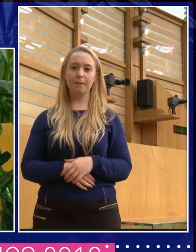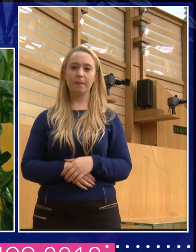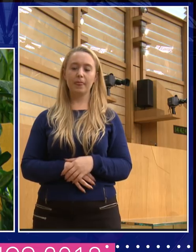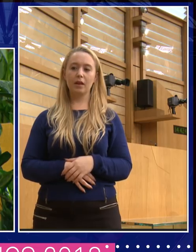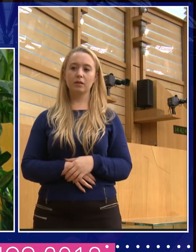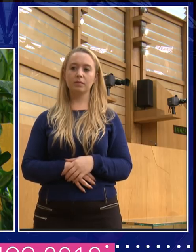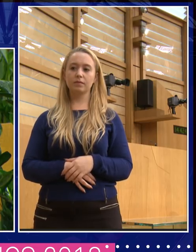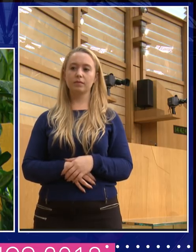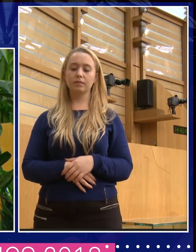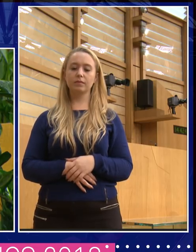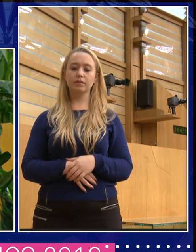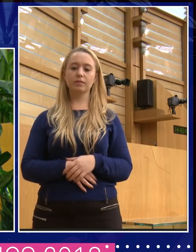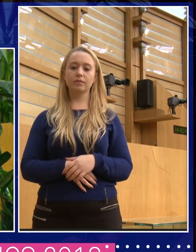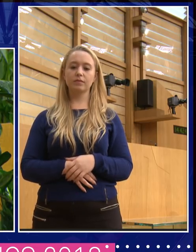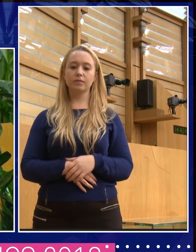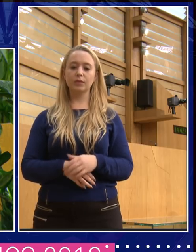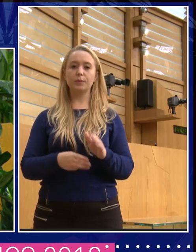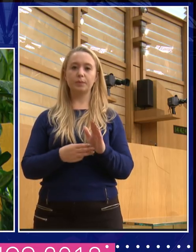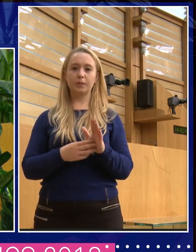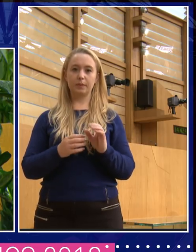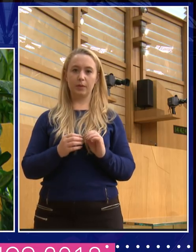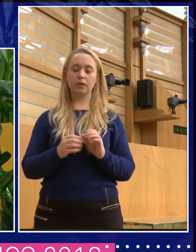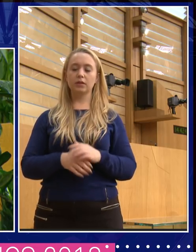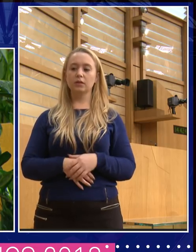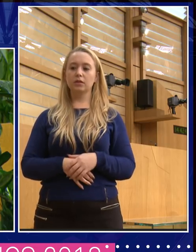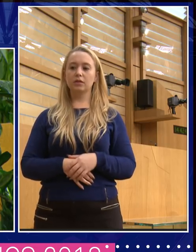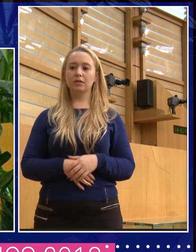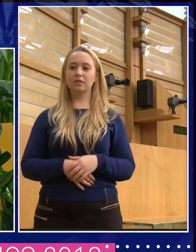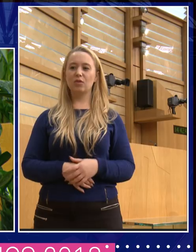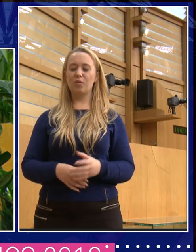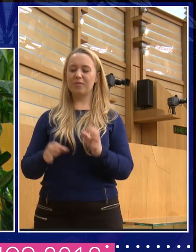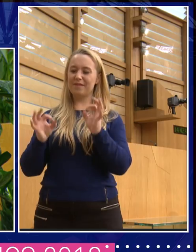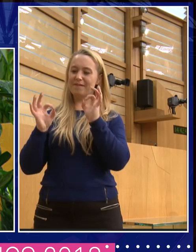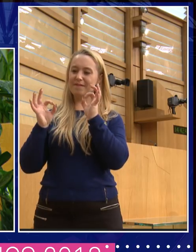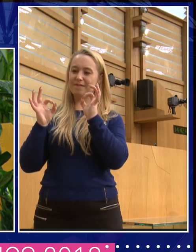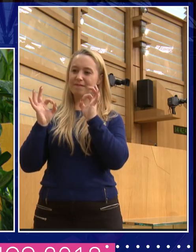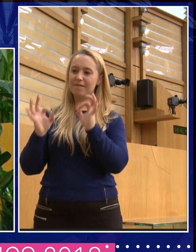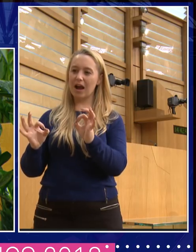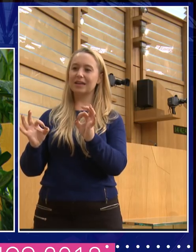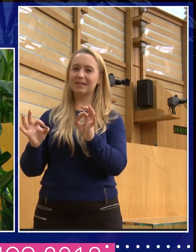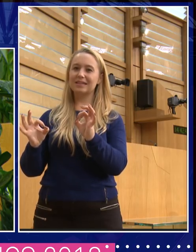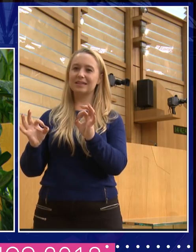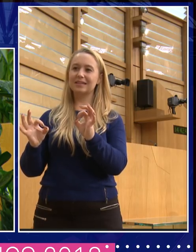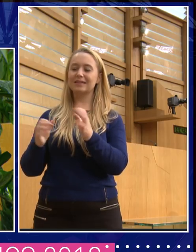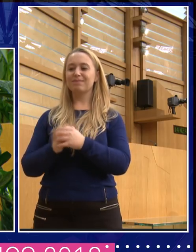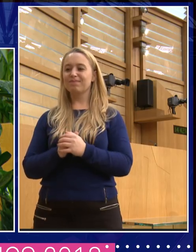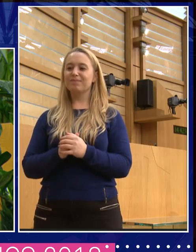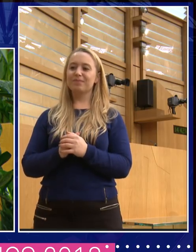in a, in a way, I don't trade much in facts. I mean, you know, I'm, I'm not going to be happy if somebody says that Julius